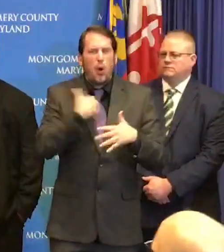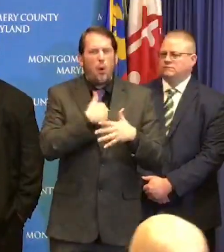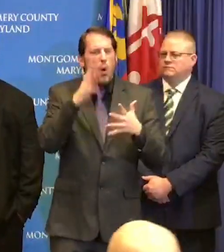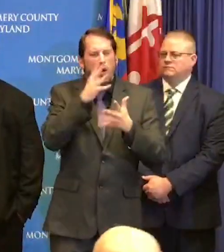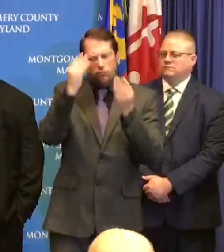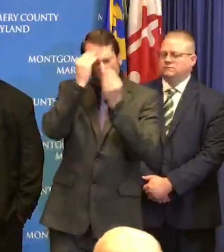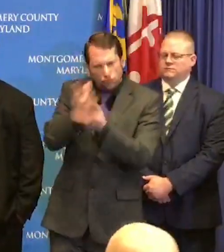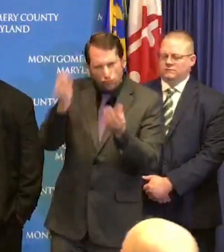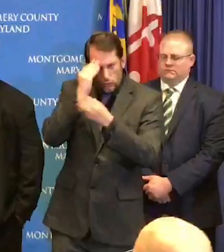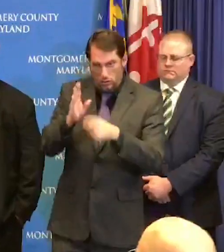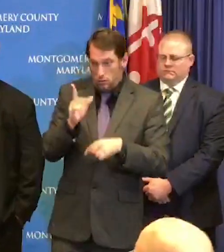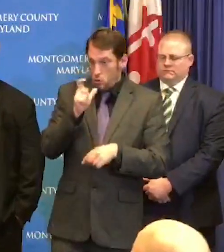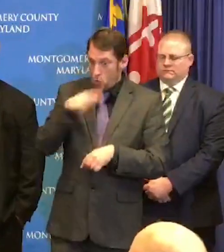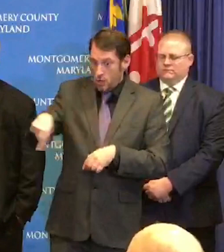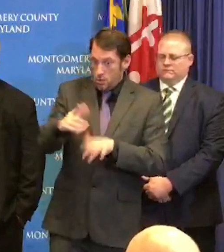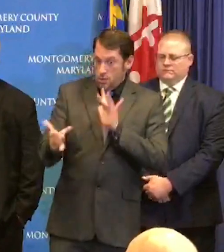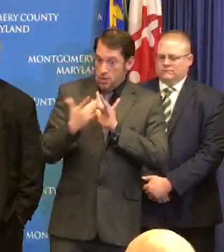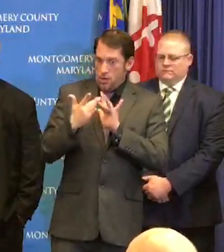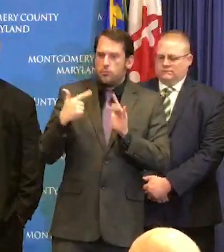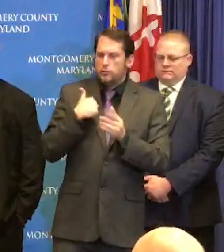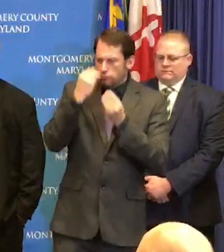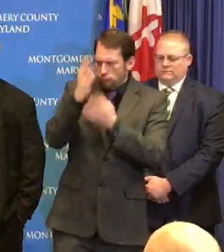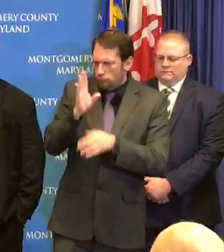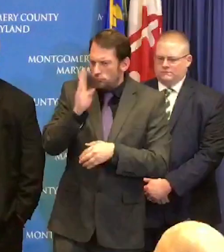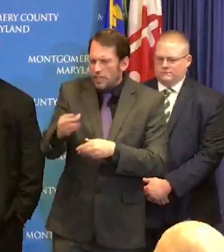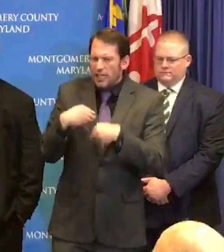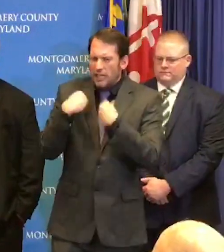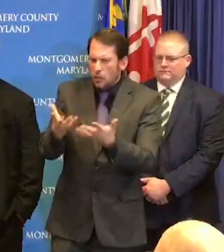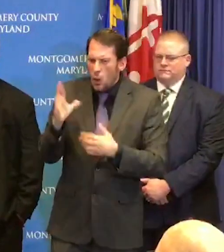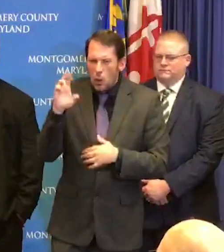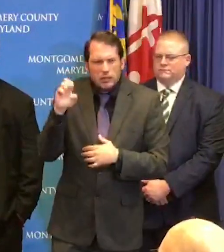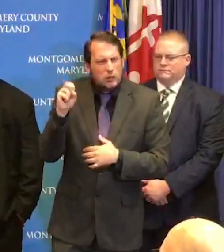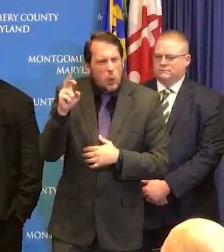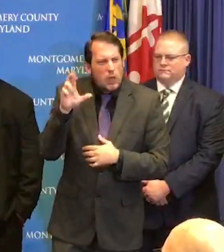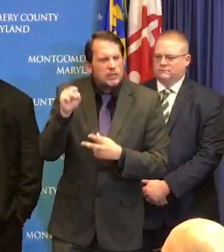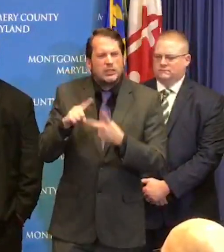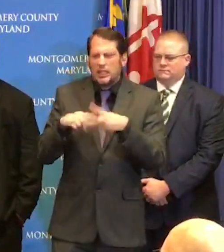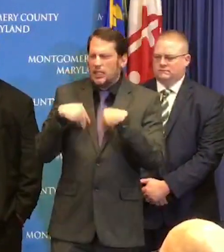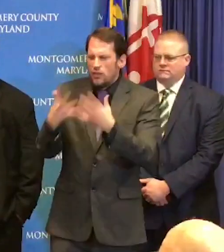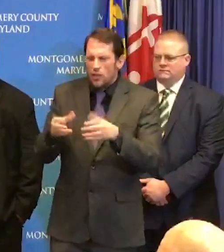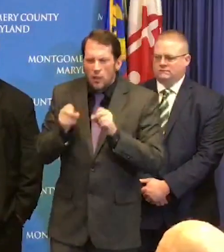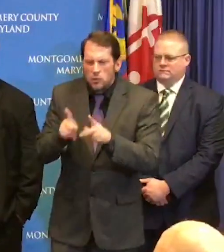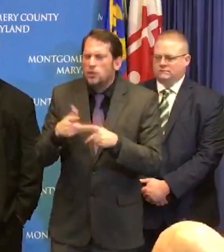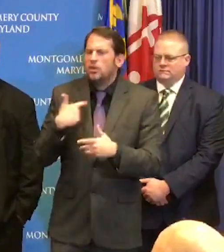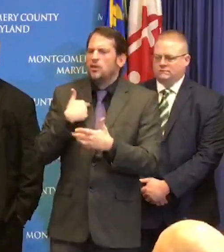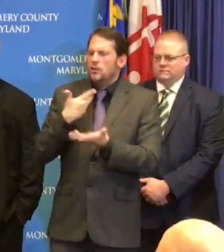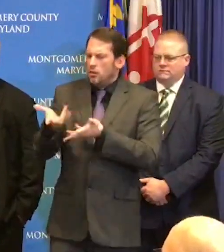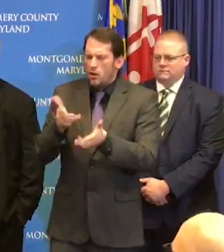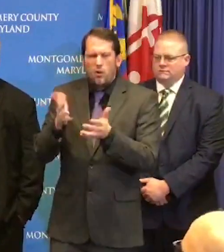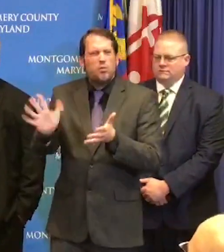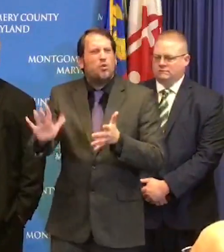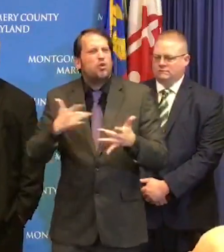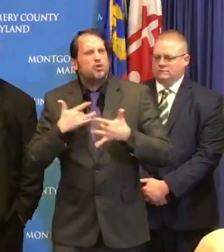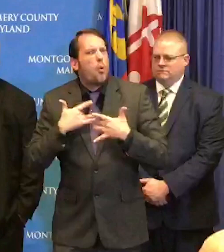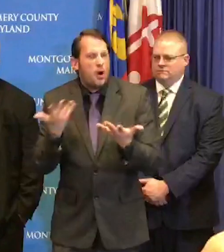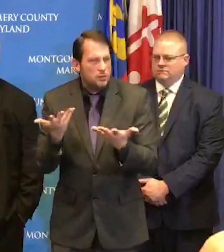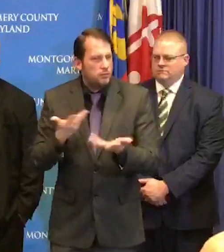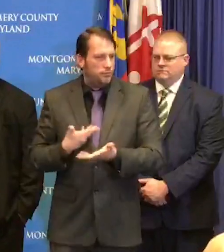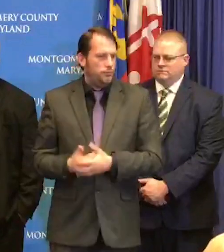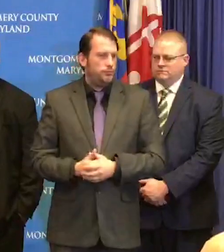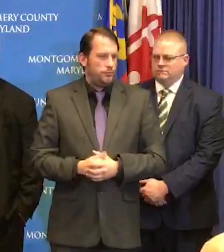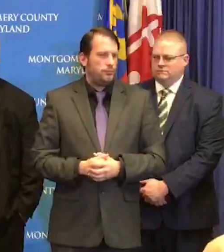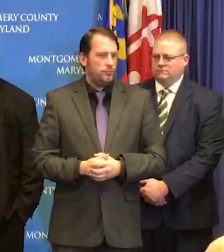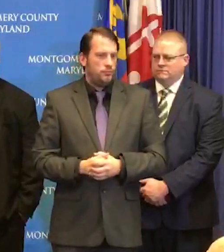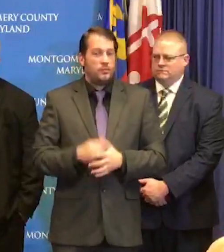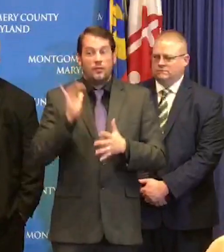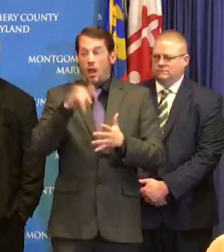hear their voices so on that website we will continue to make updates for our community members our students will also use connected messages which many